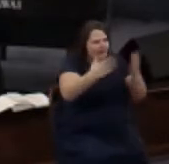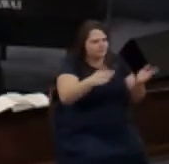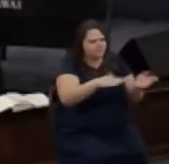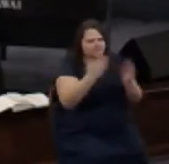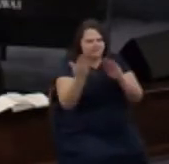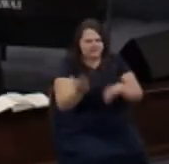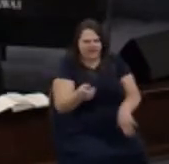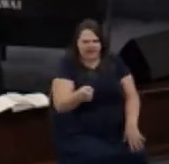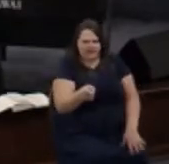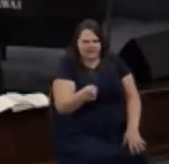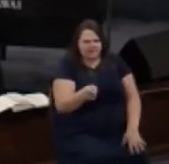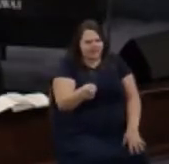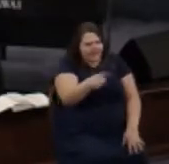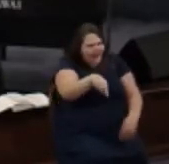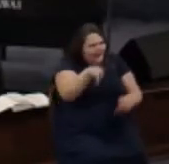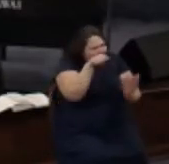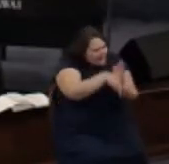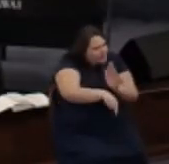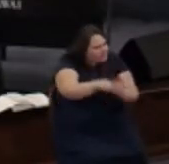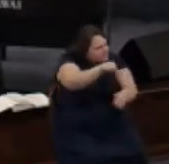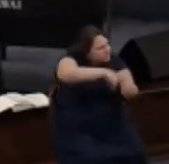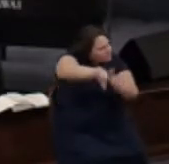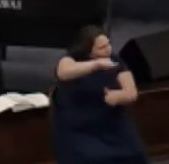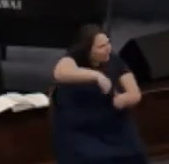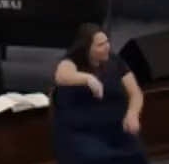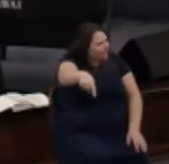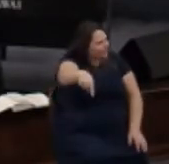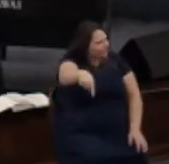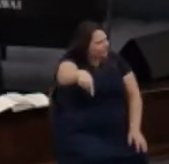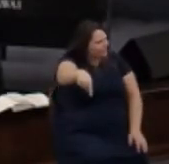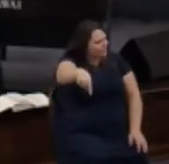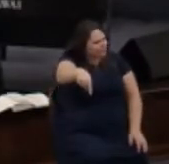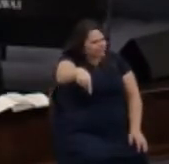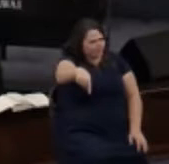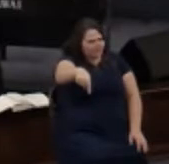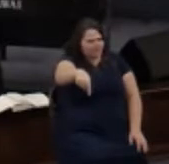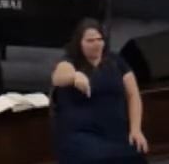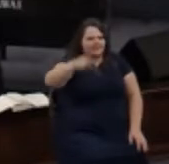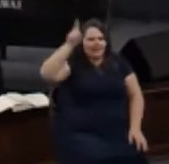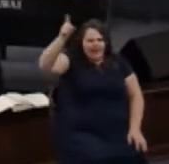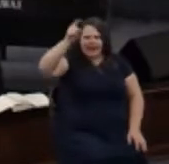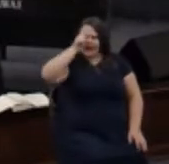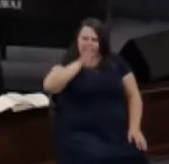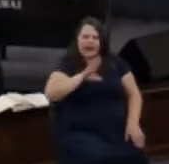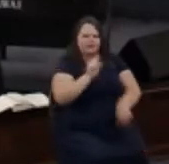by their own hands or more importantly by God's doing